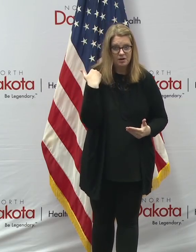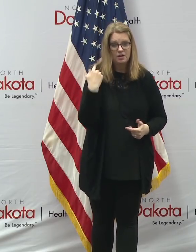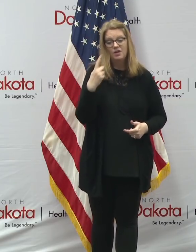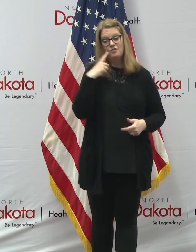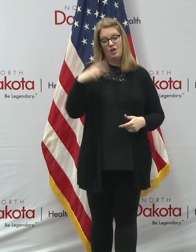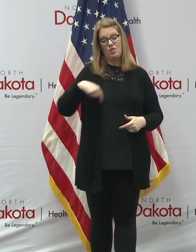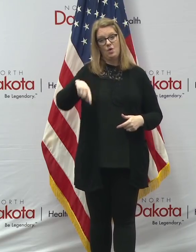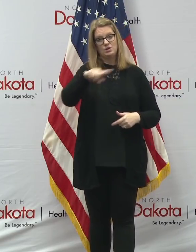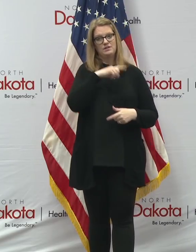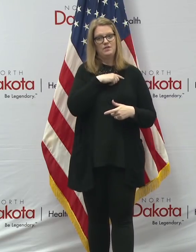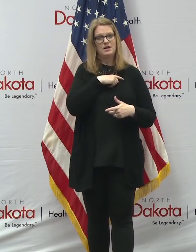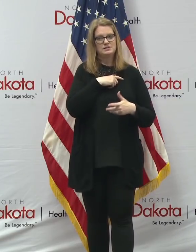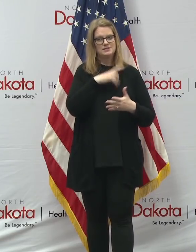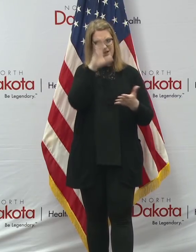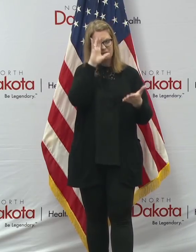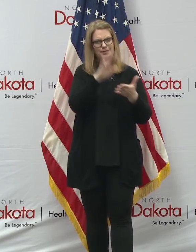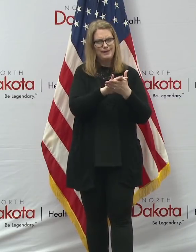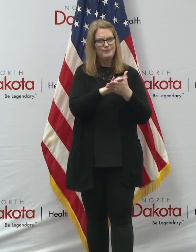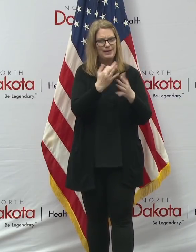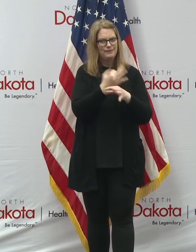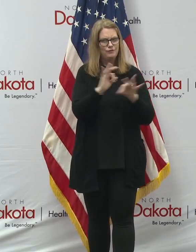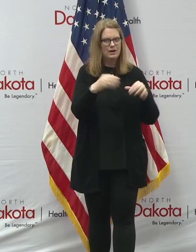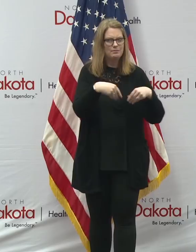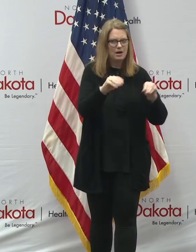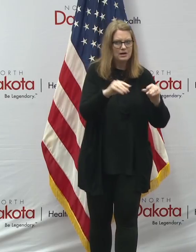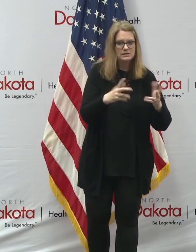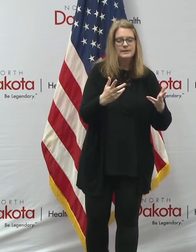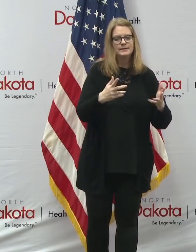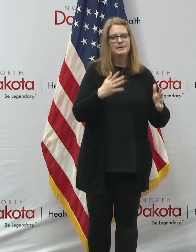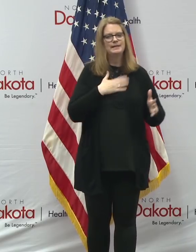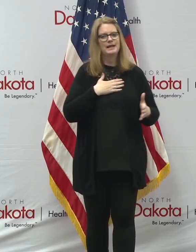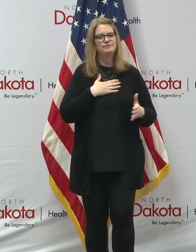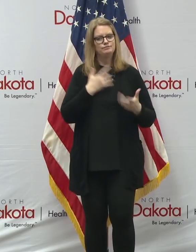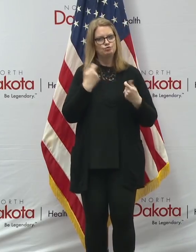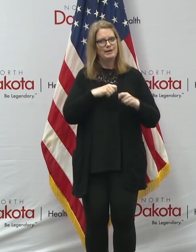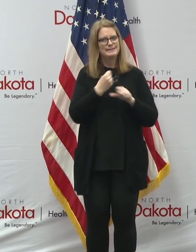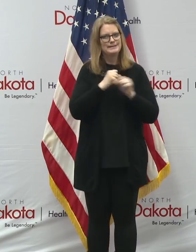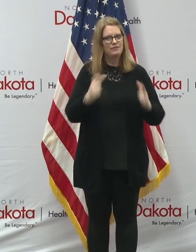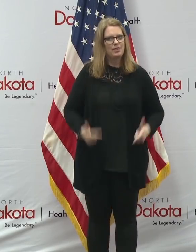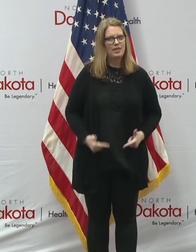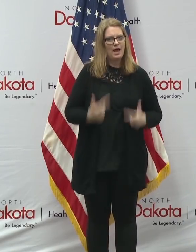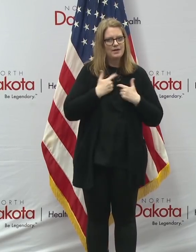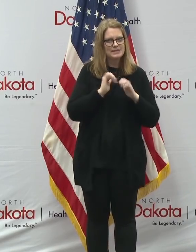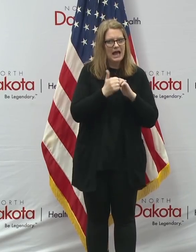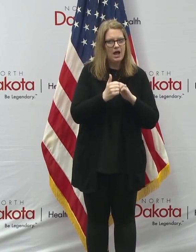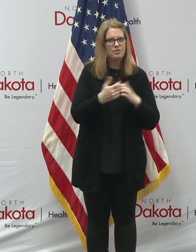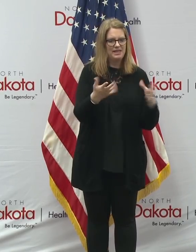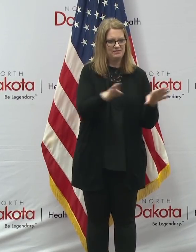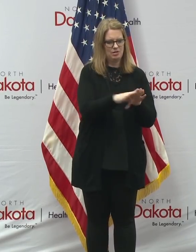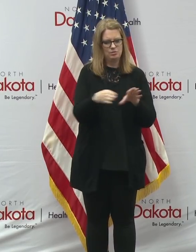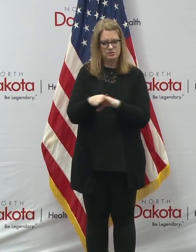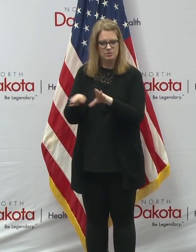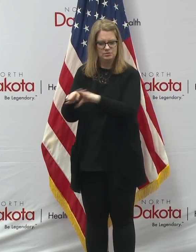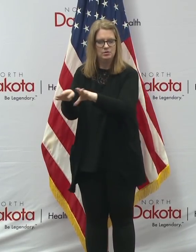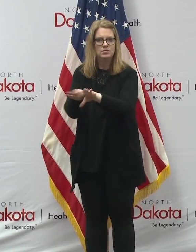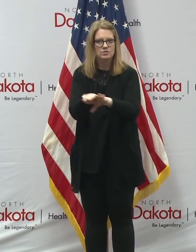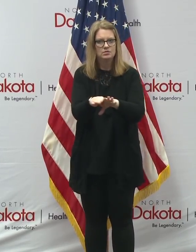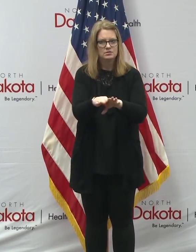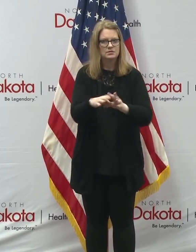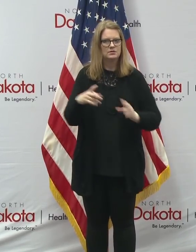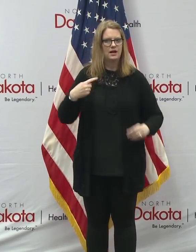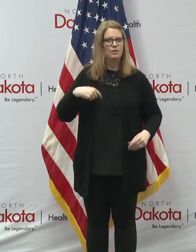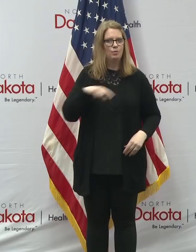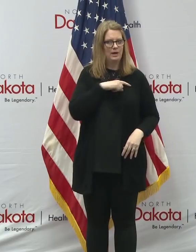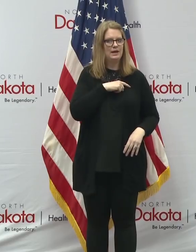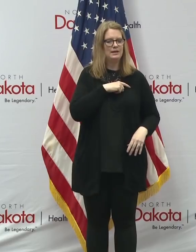intervene in a way to try to save lives by closing businesses. And when doing that, I think we've got a special responsibility to try to, to